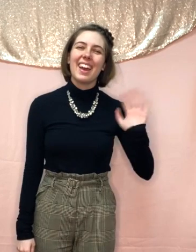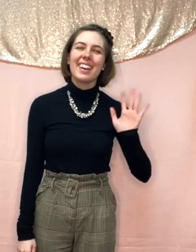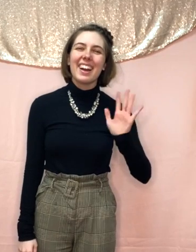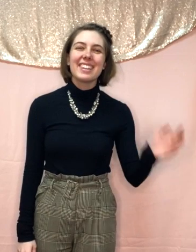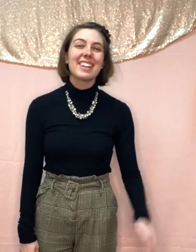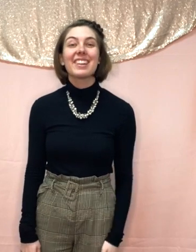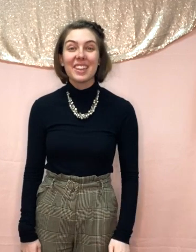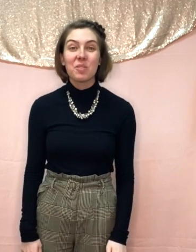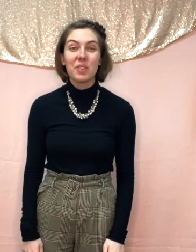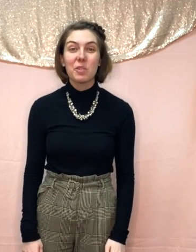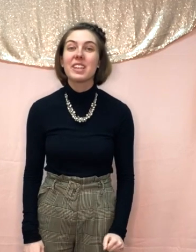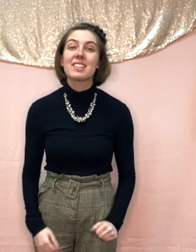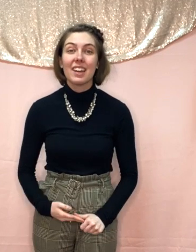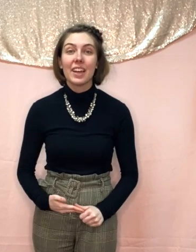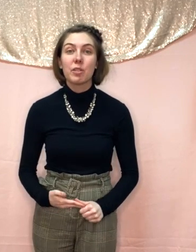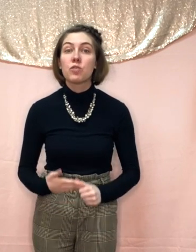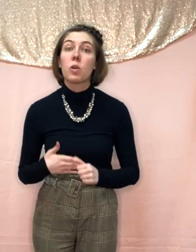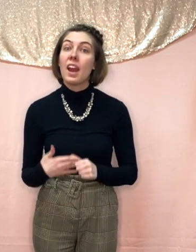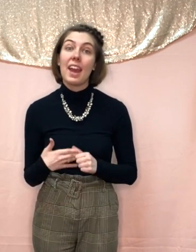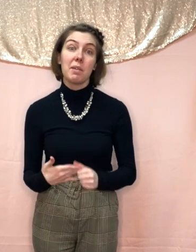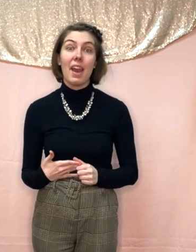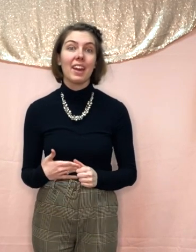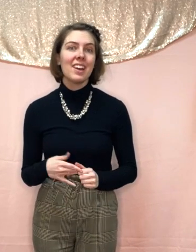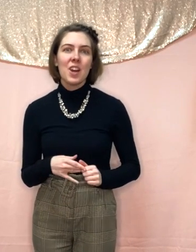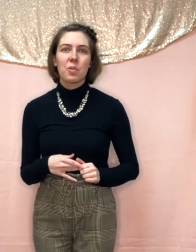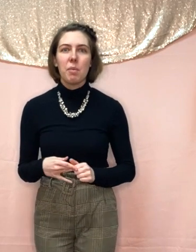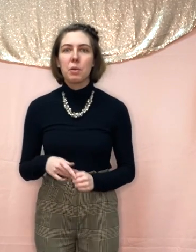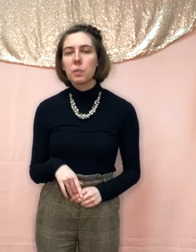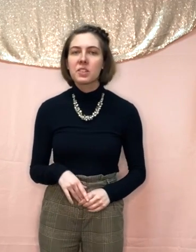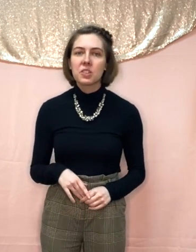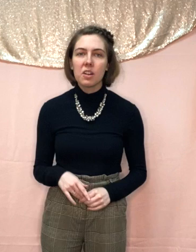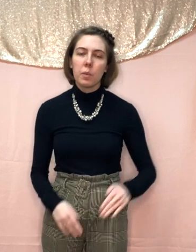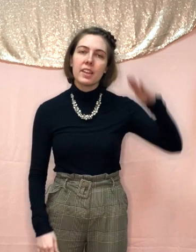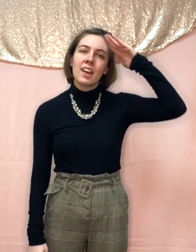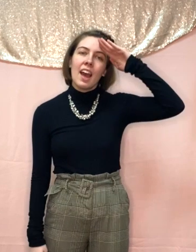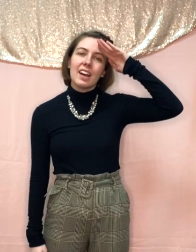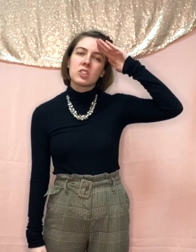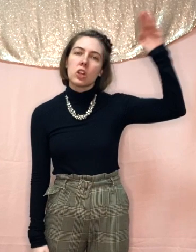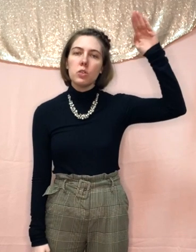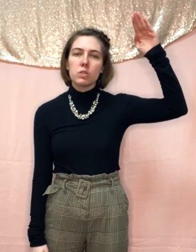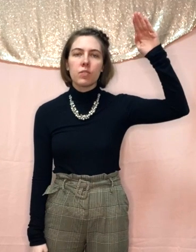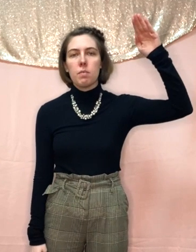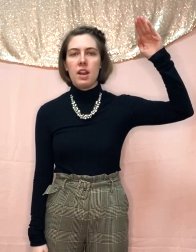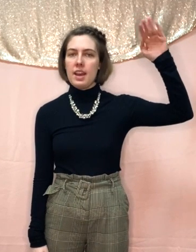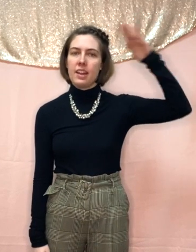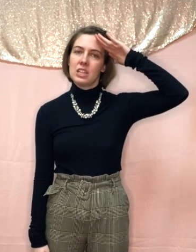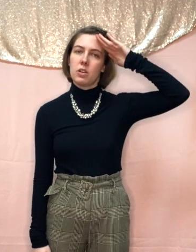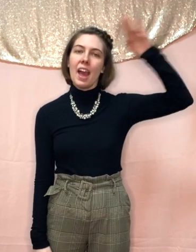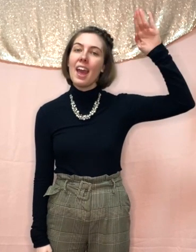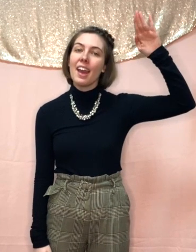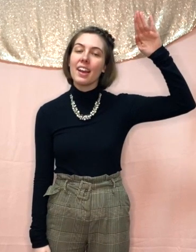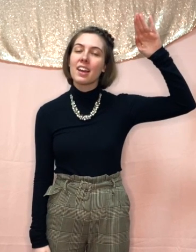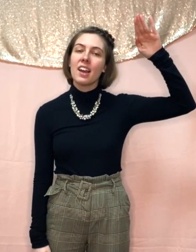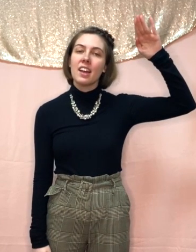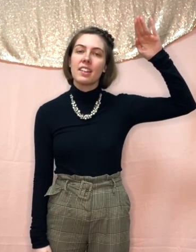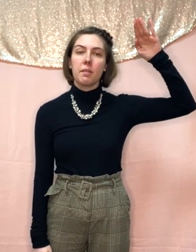Hey guys, let's review the sign language for Hey, May. Remember, we start with a salute from our head. So